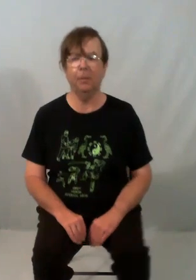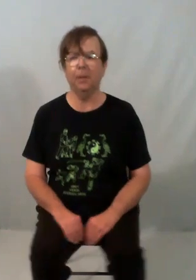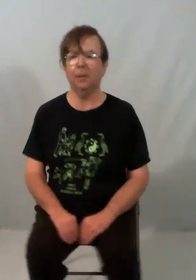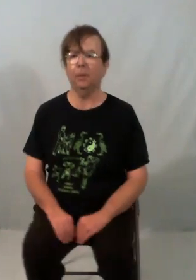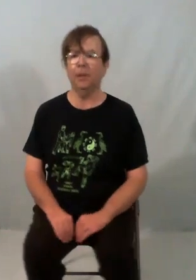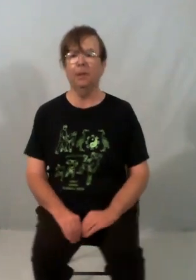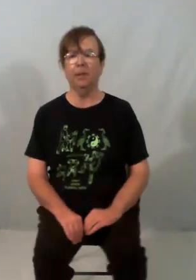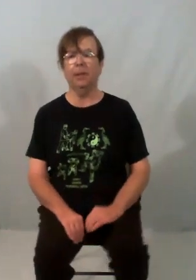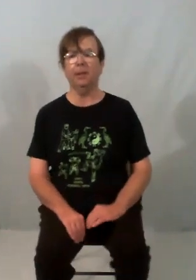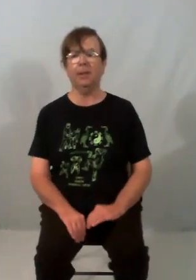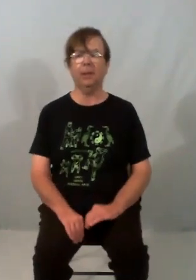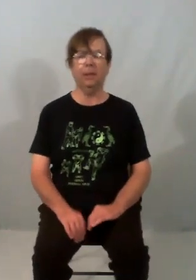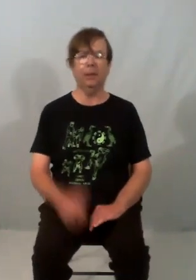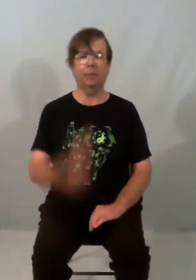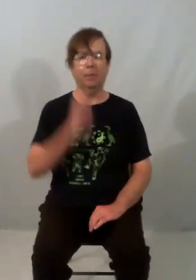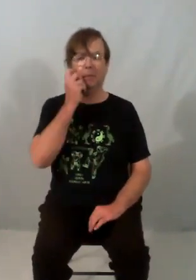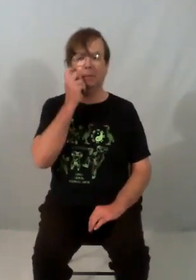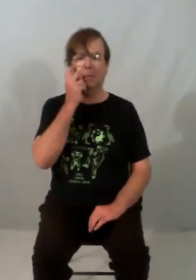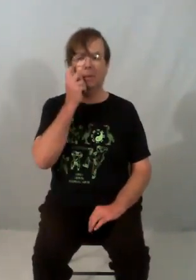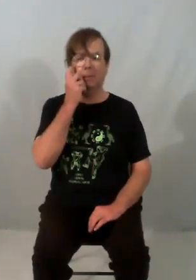that we used in the sessions for many of the movements